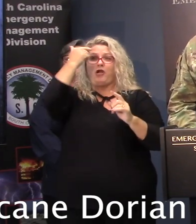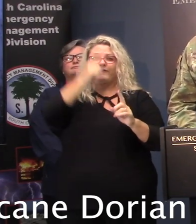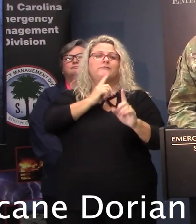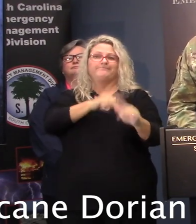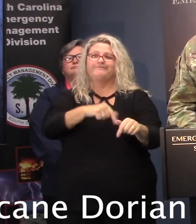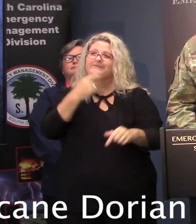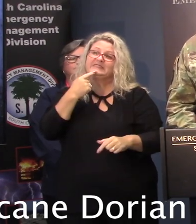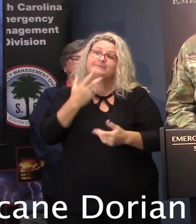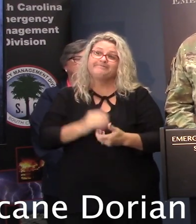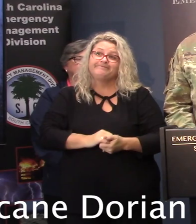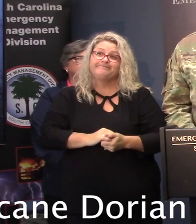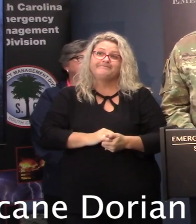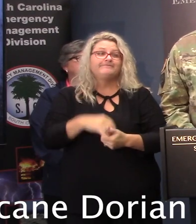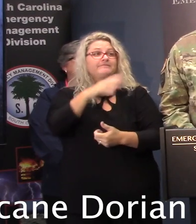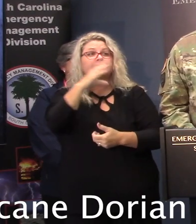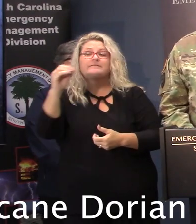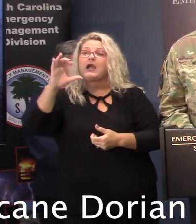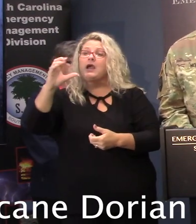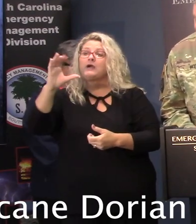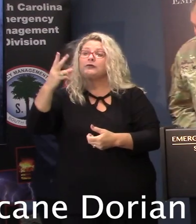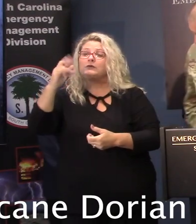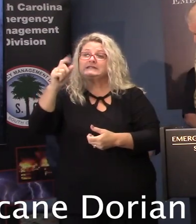to the storm. Also, Director Christy Hall.